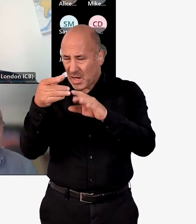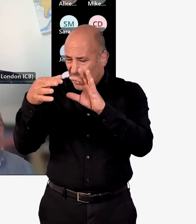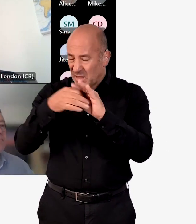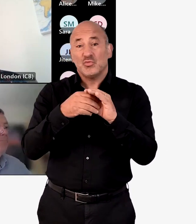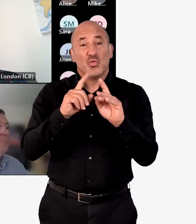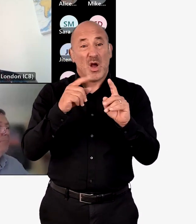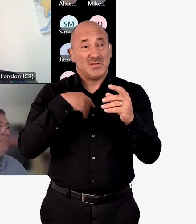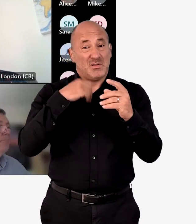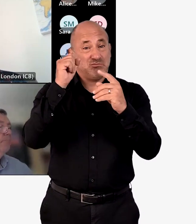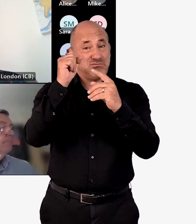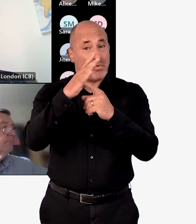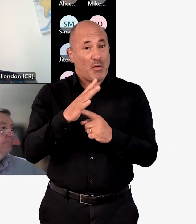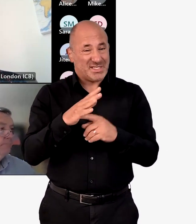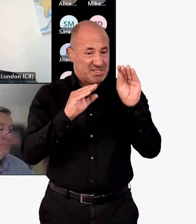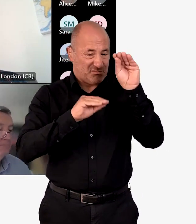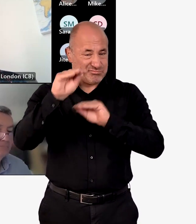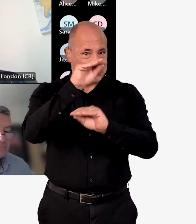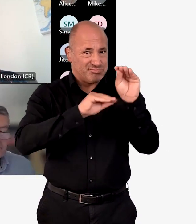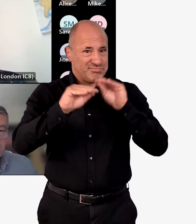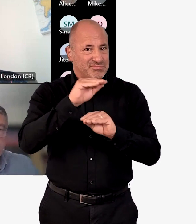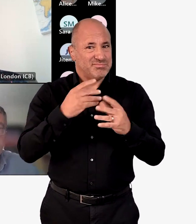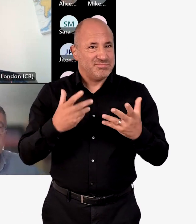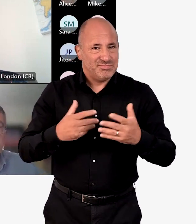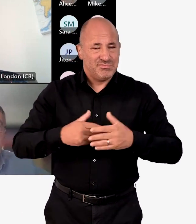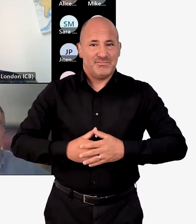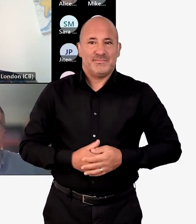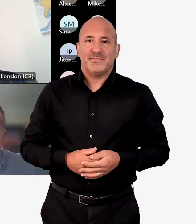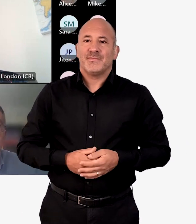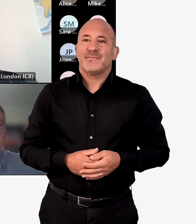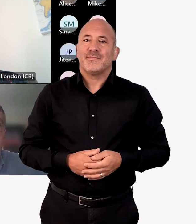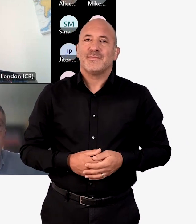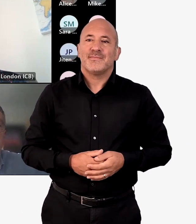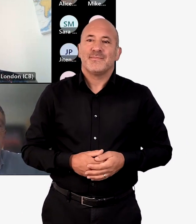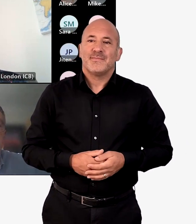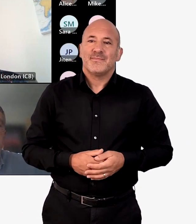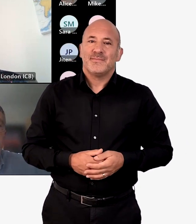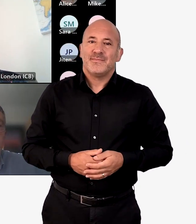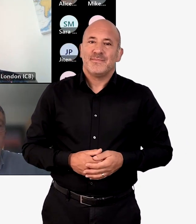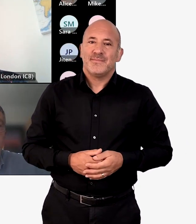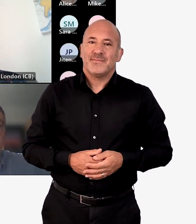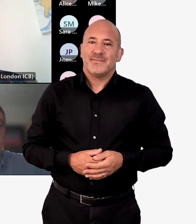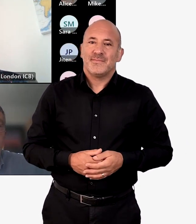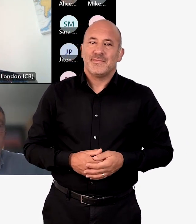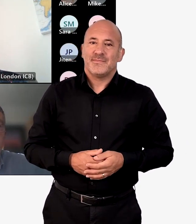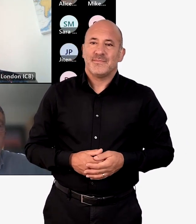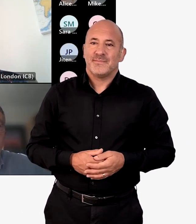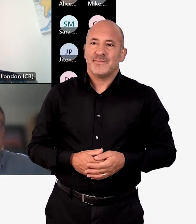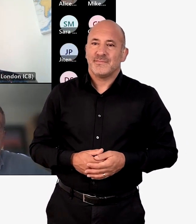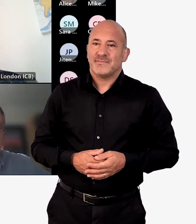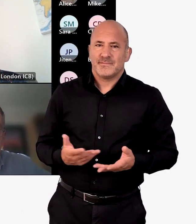required to ensure that we take good account of the work of the Integrated Care Partnership, and that's